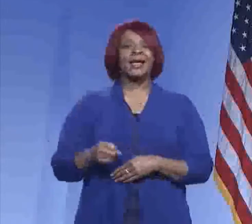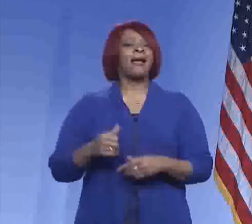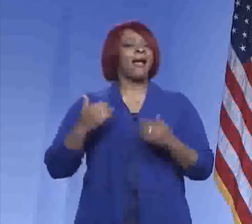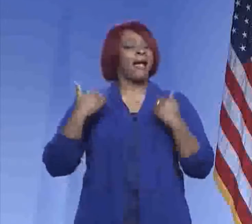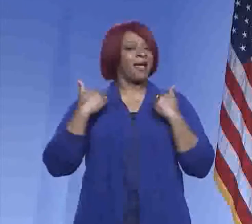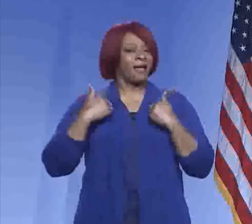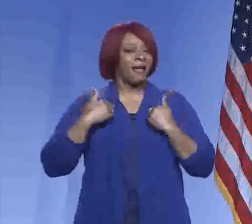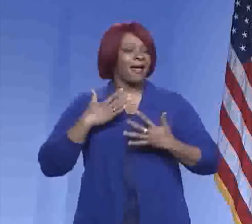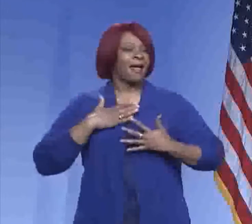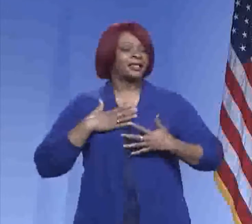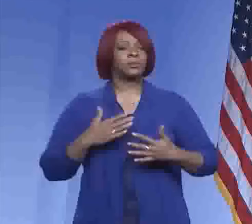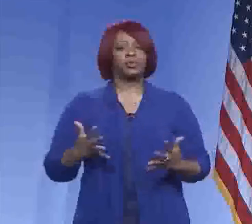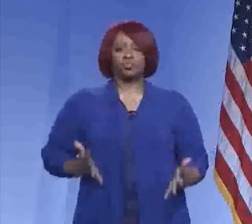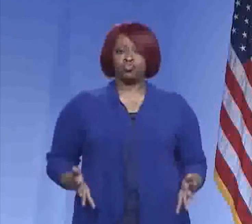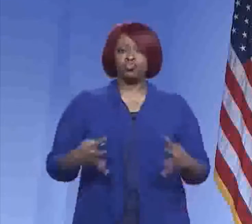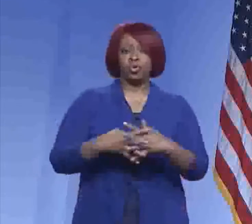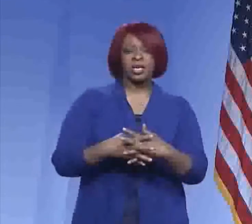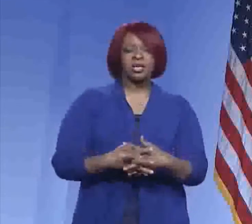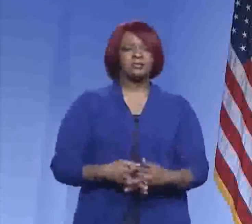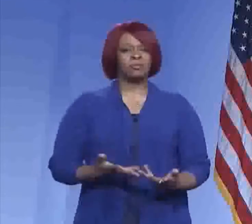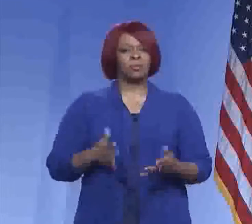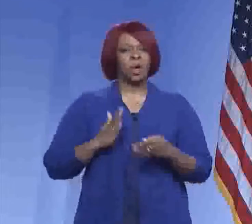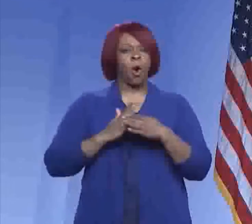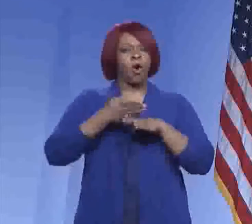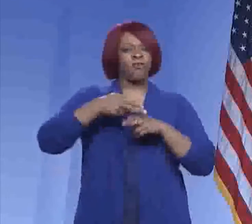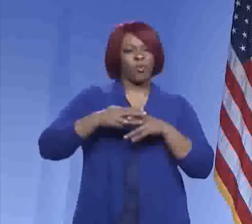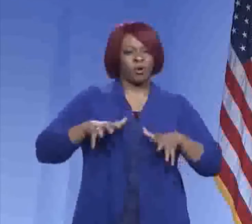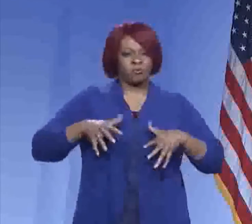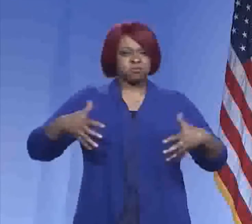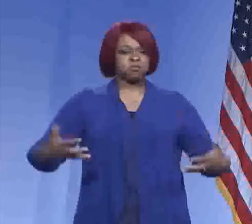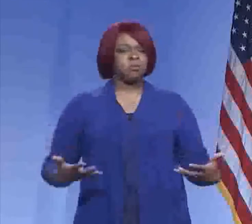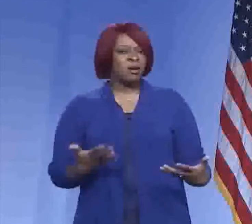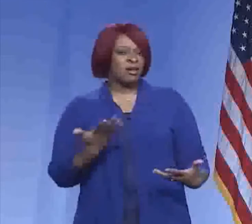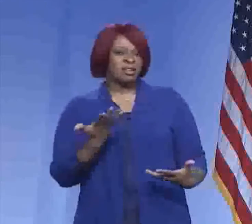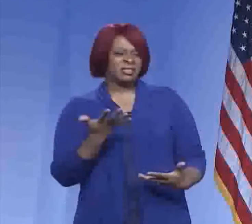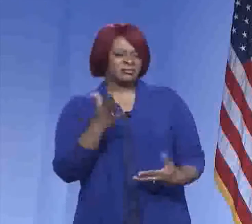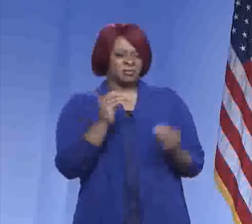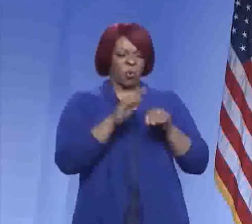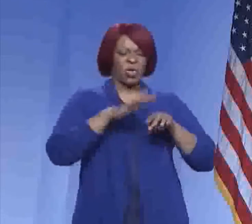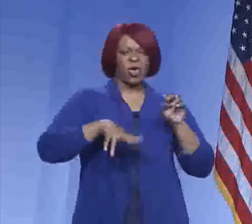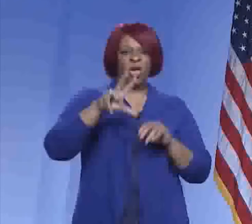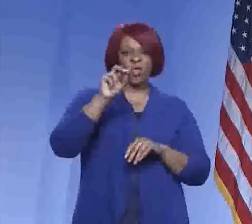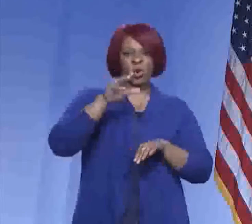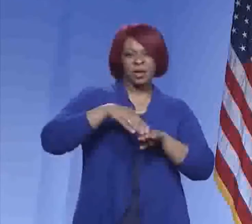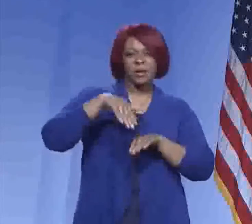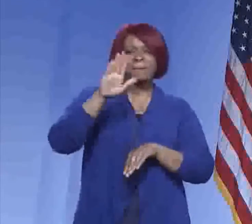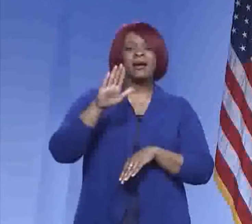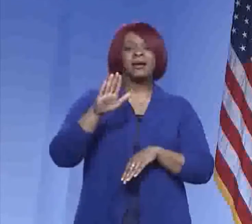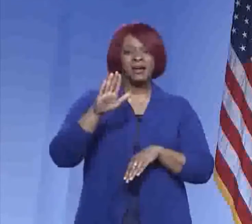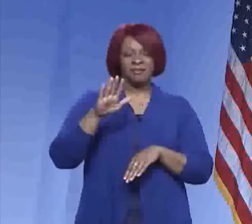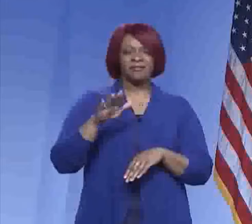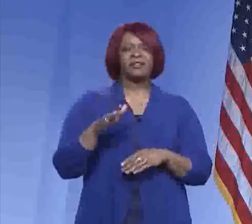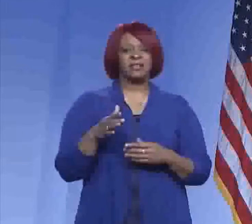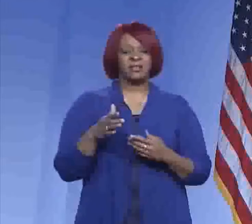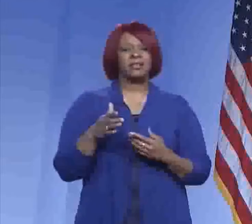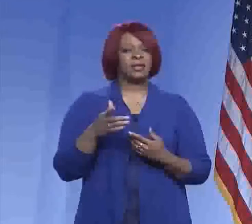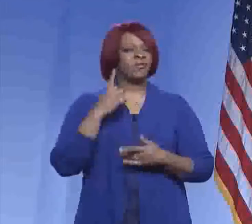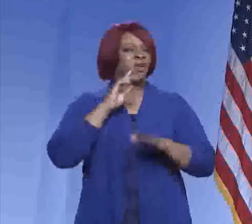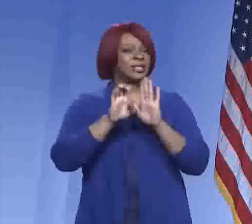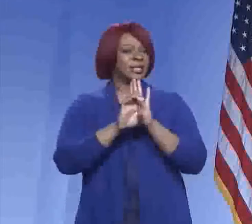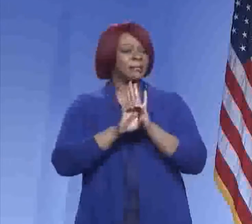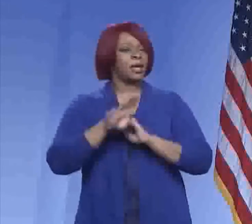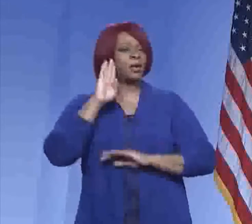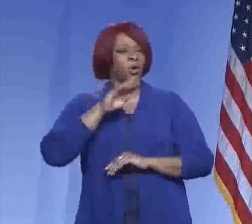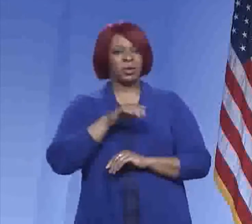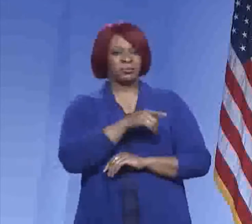and if you're overweight with a body mass index of greater than 30. So just for an example,